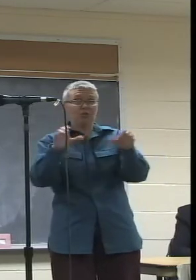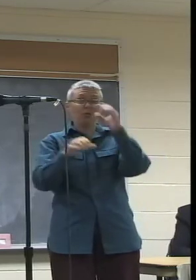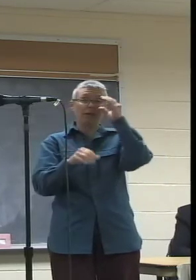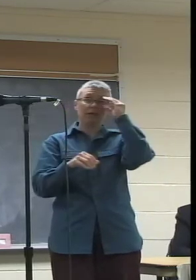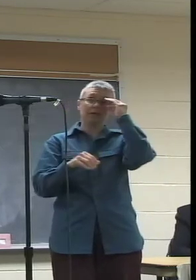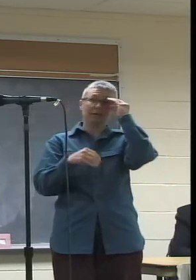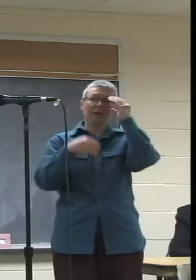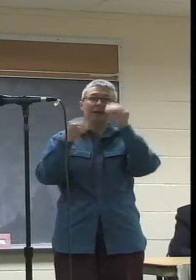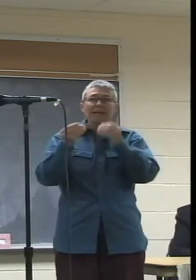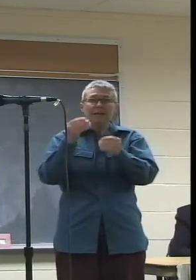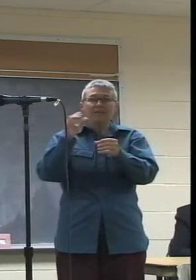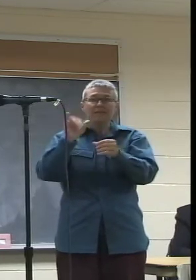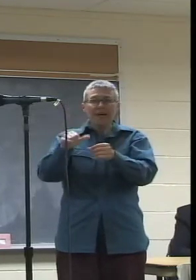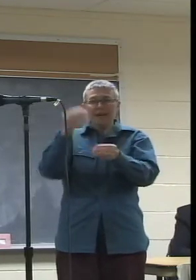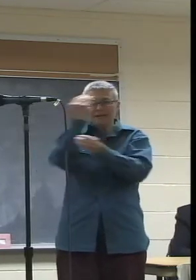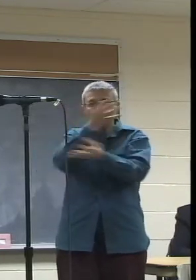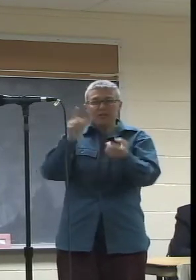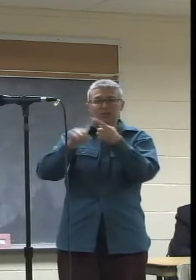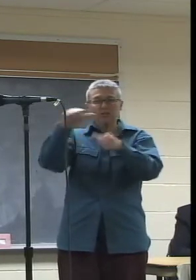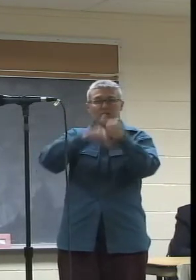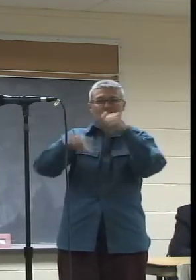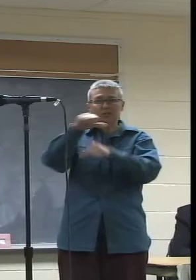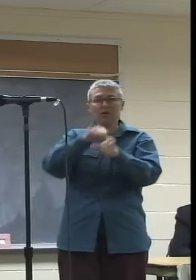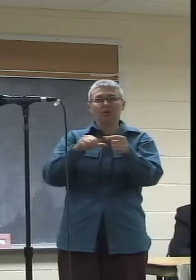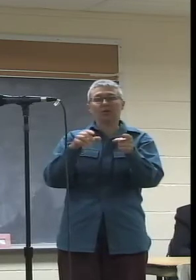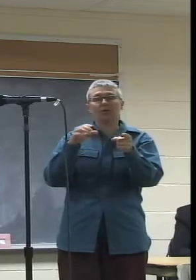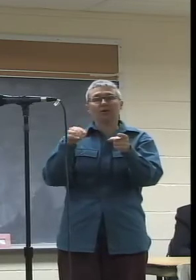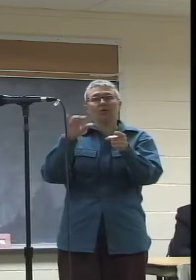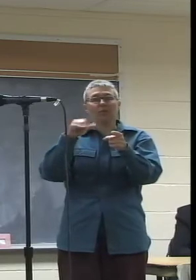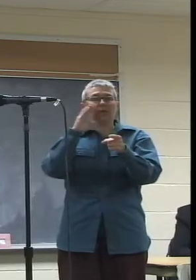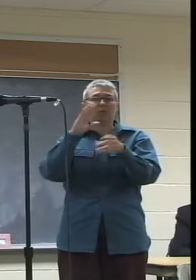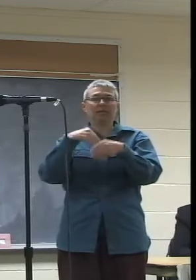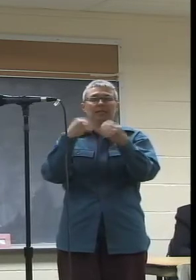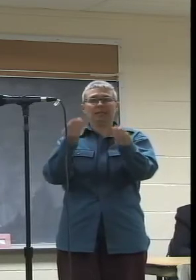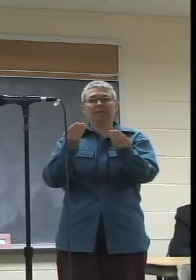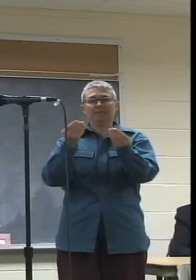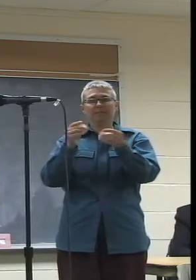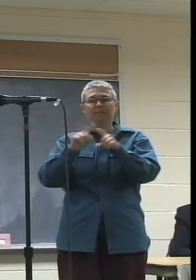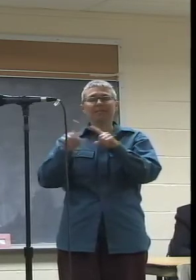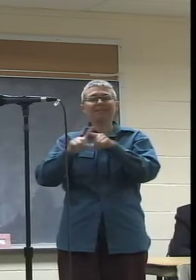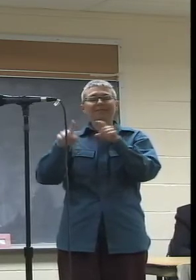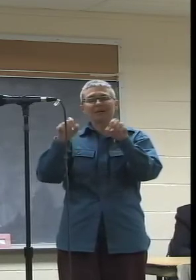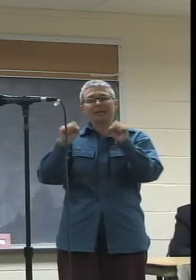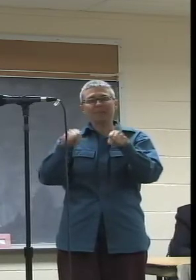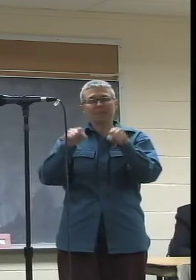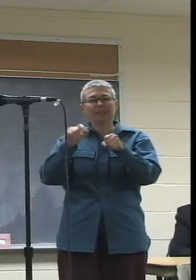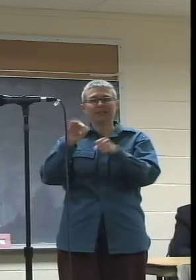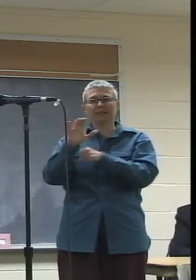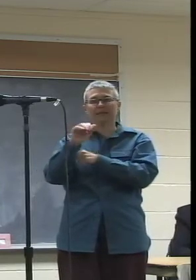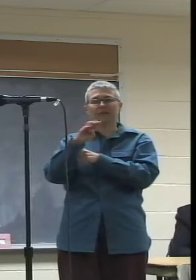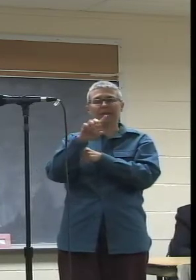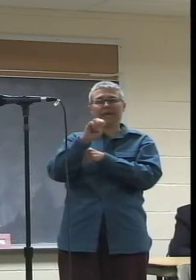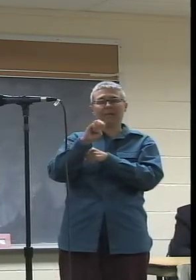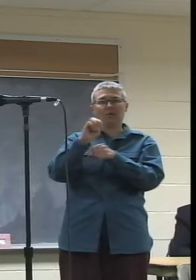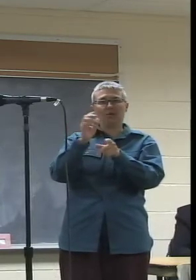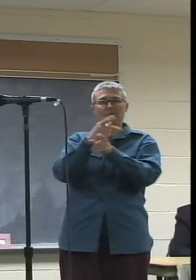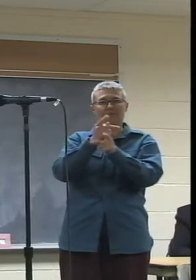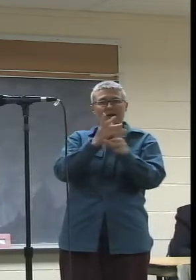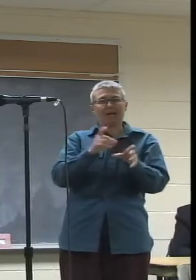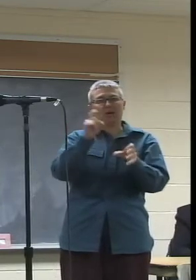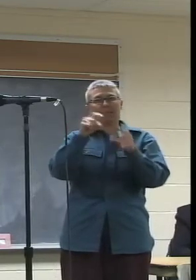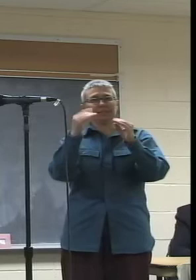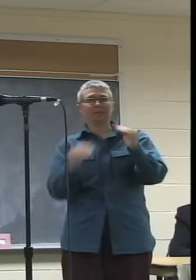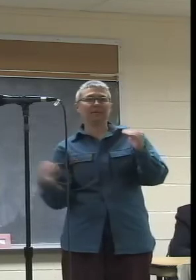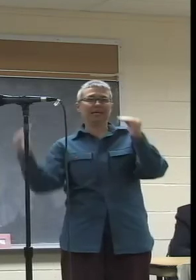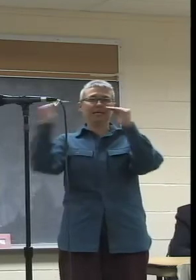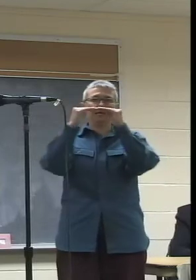as is ensuring that technical capabilities offered by the cable provider are on an equitable footing with the rest of the